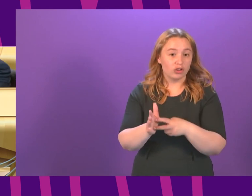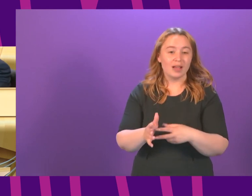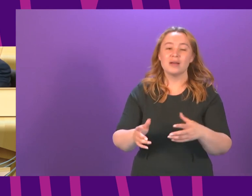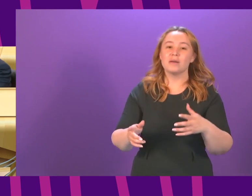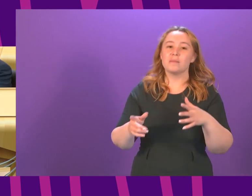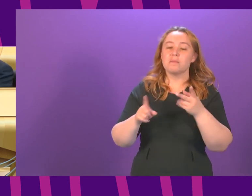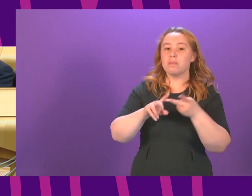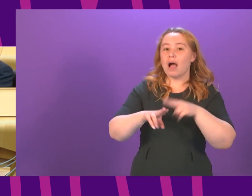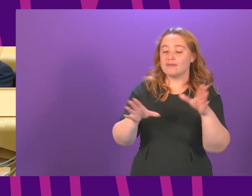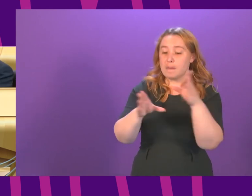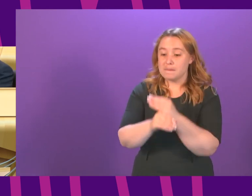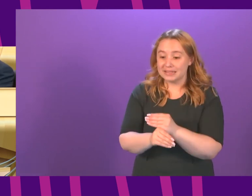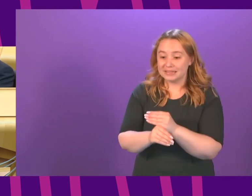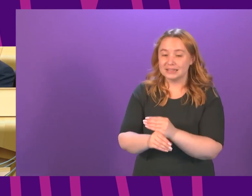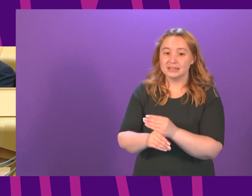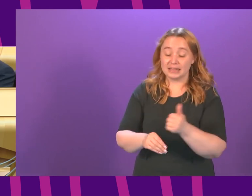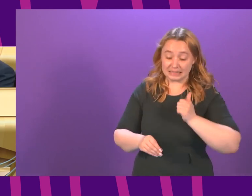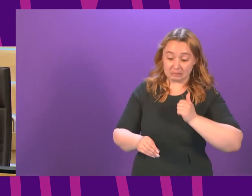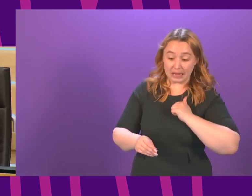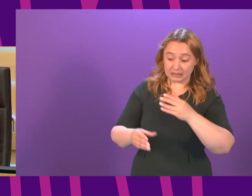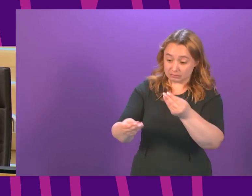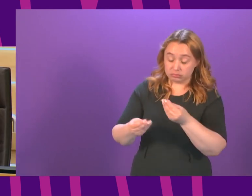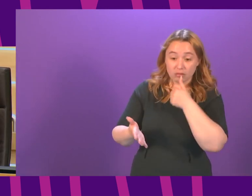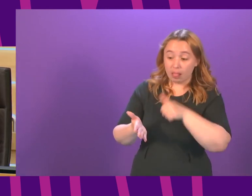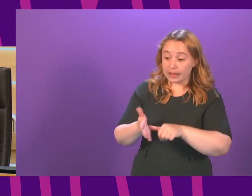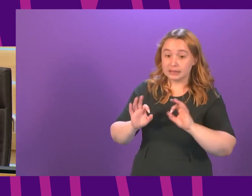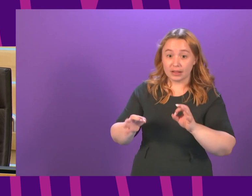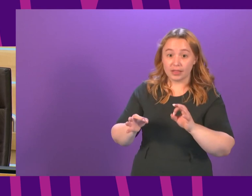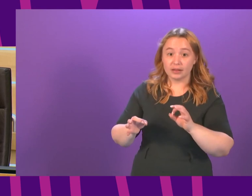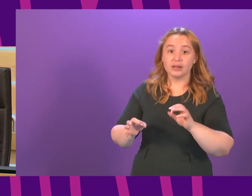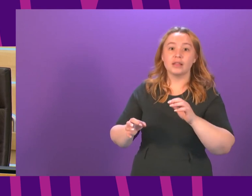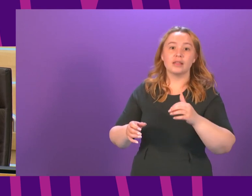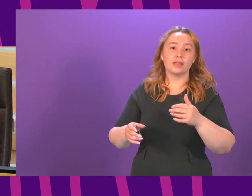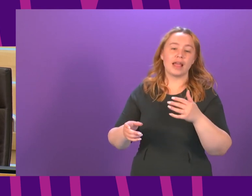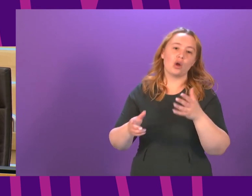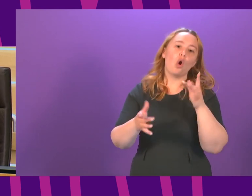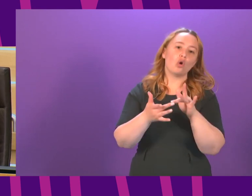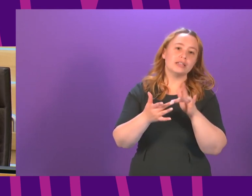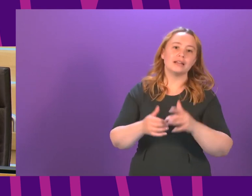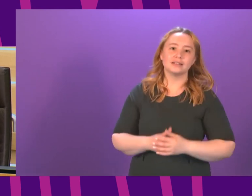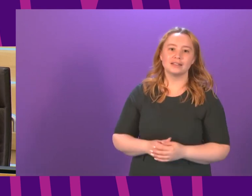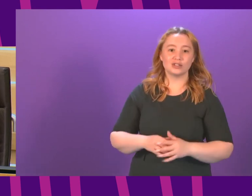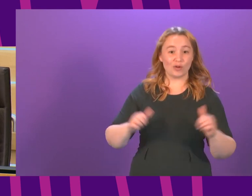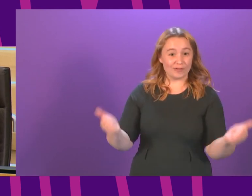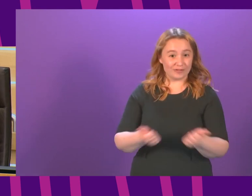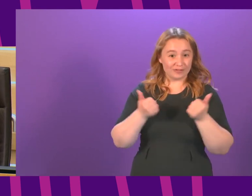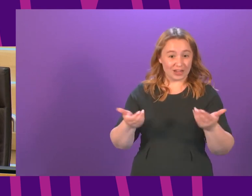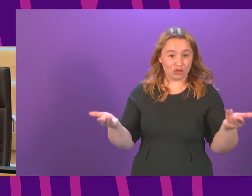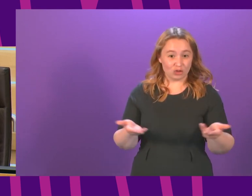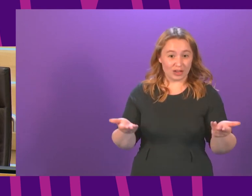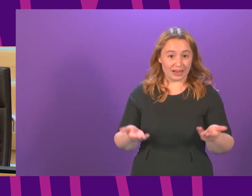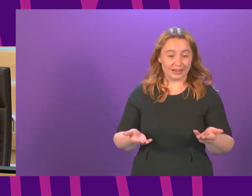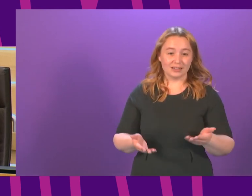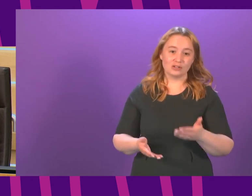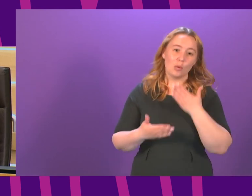who hasn't had the appointment they've been expecting thank you thank that concludes the COVID-19 update I'll take this opportunity to